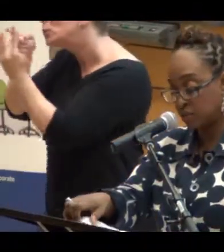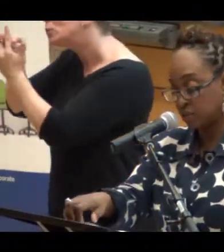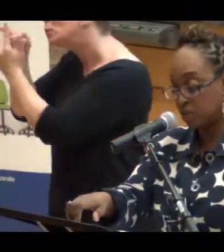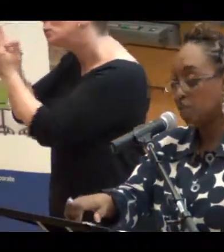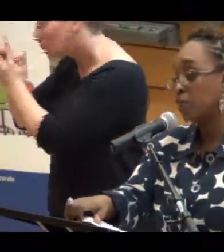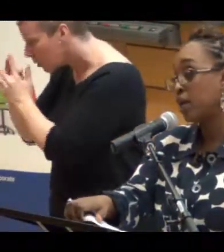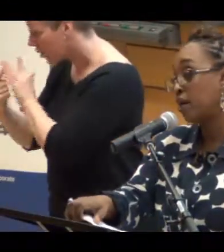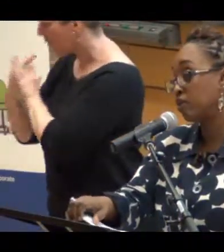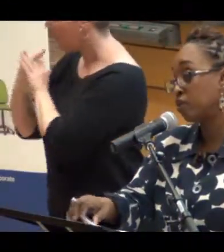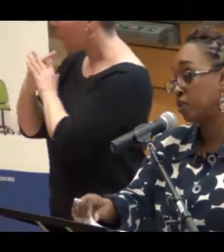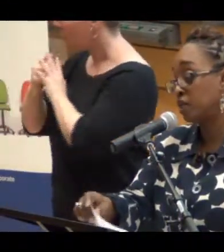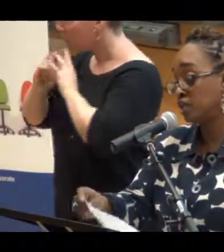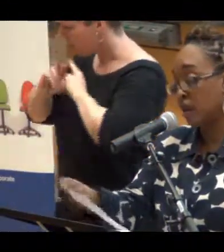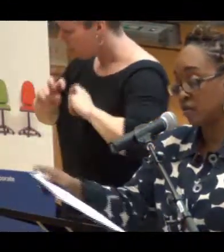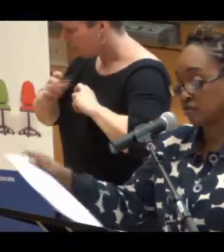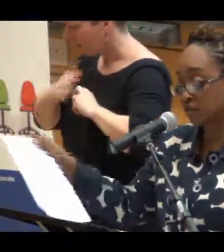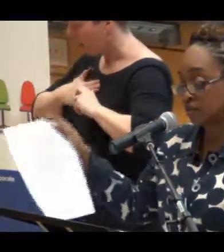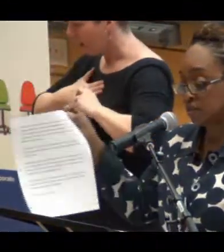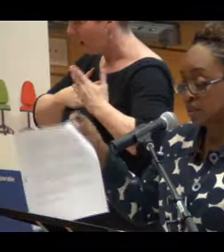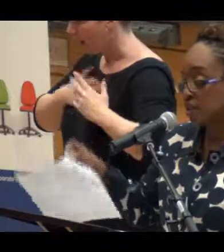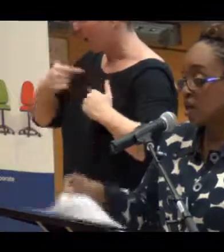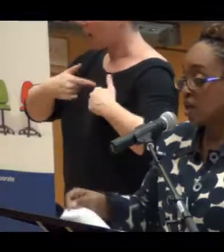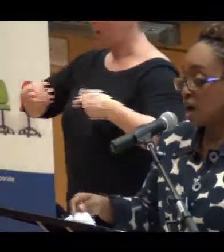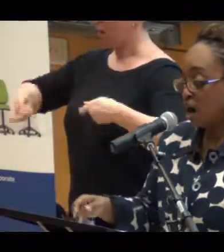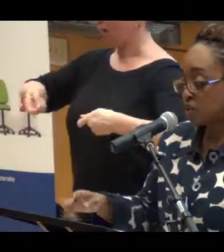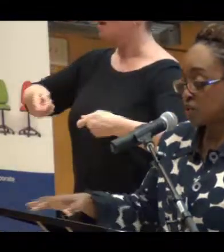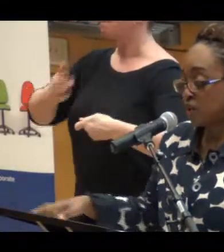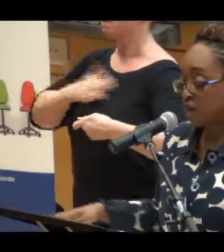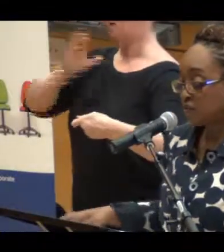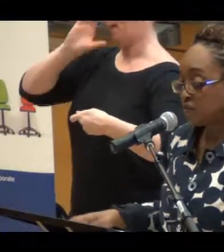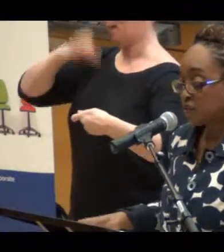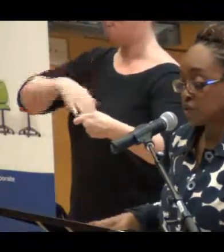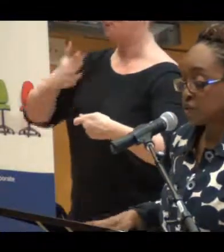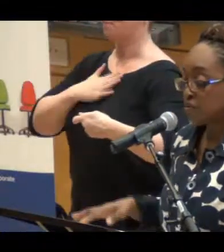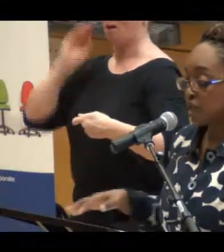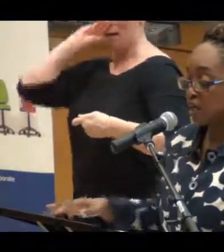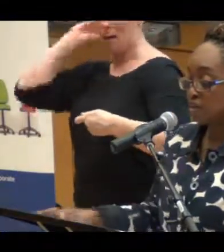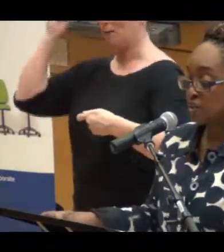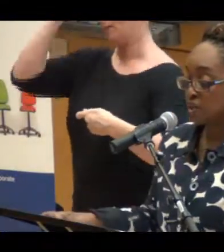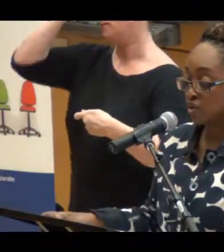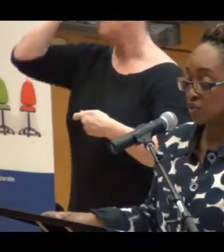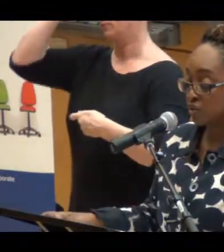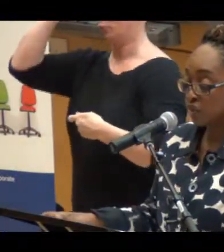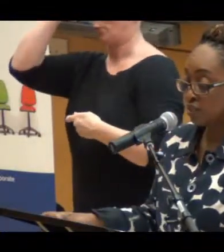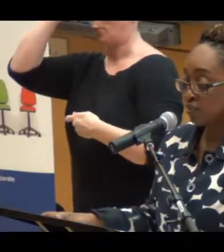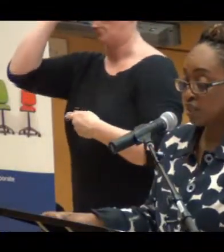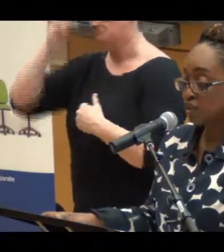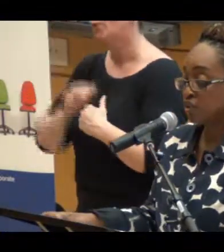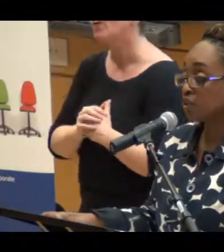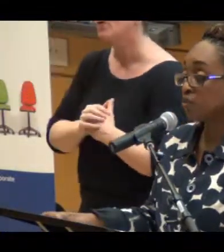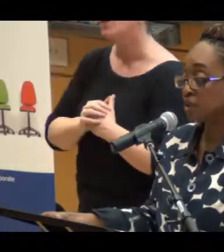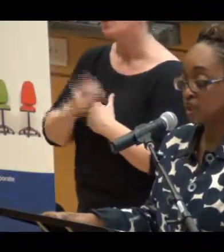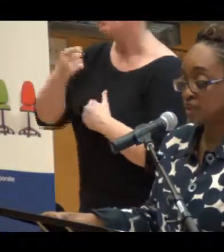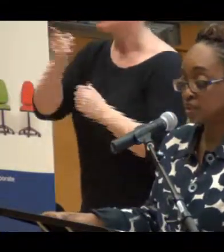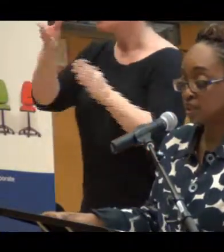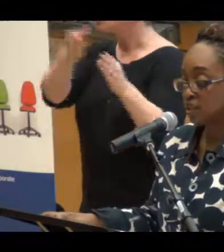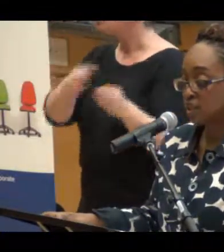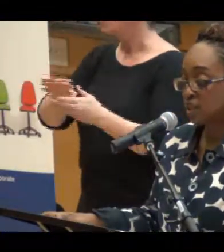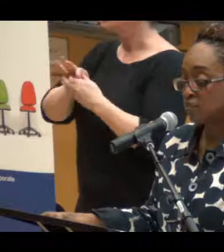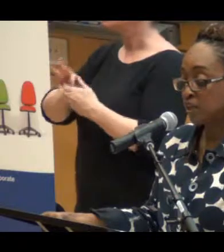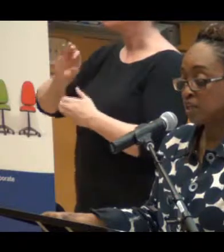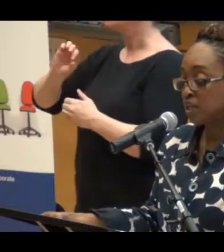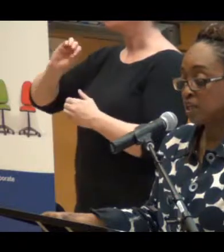assumptions. We have to train the elephant. Our strategy for creating behavioral and cultural transformation in the OPS